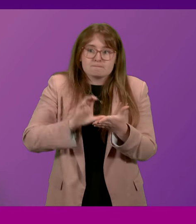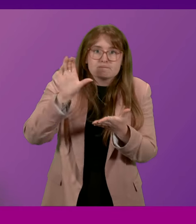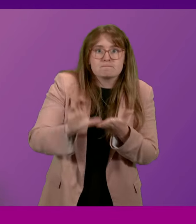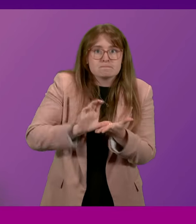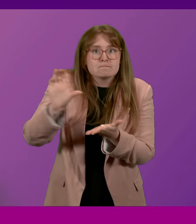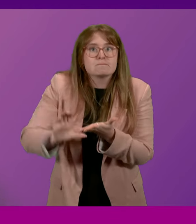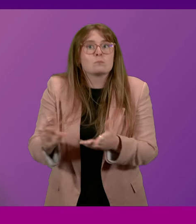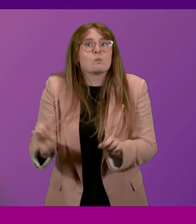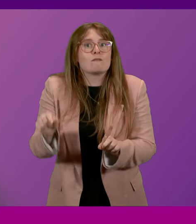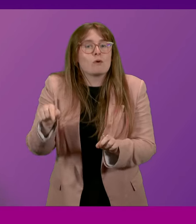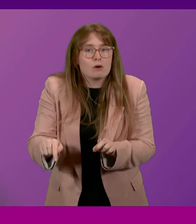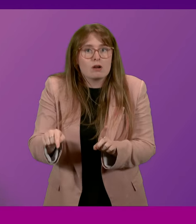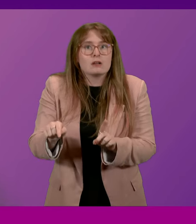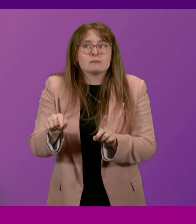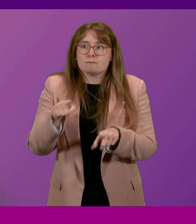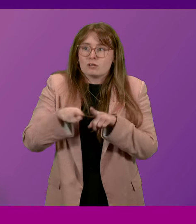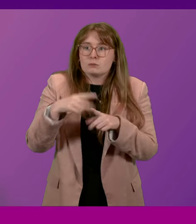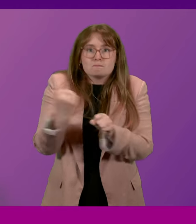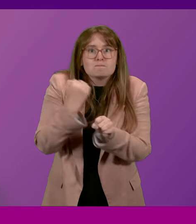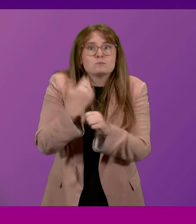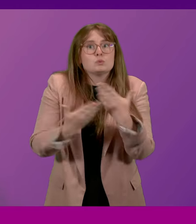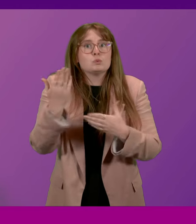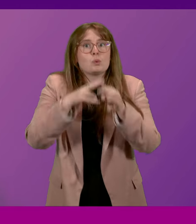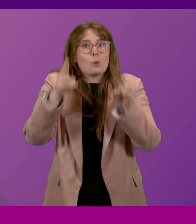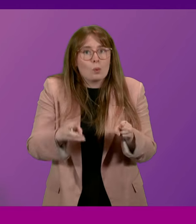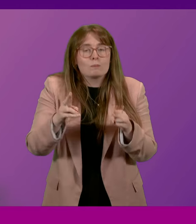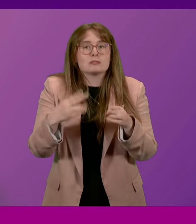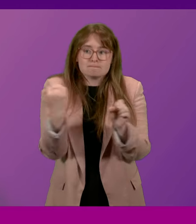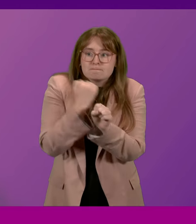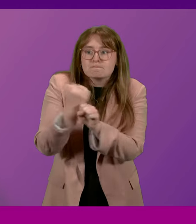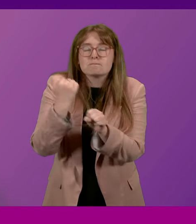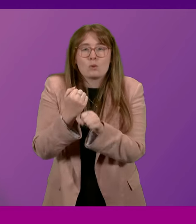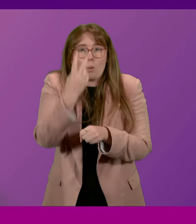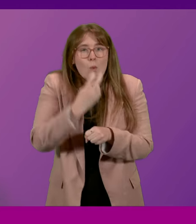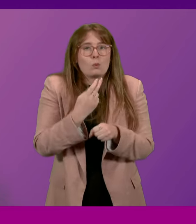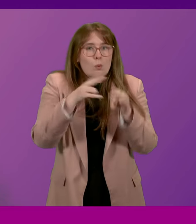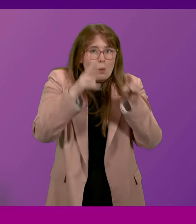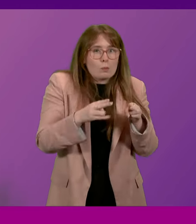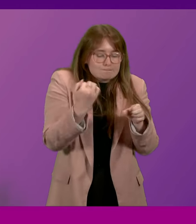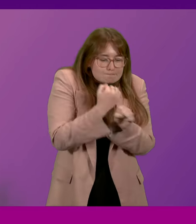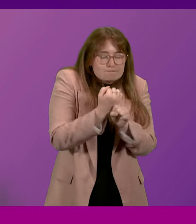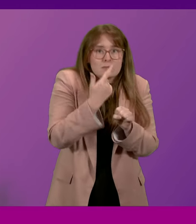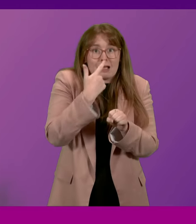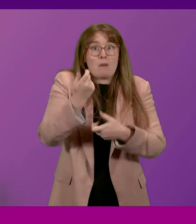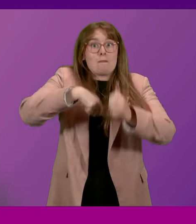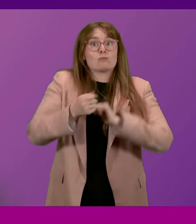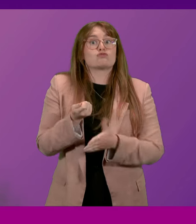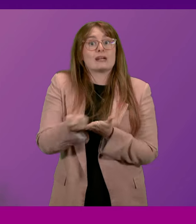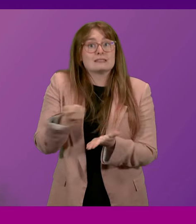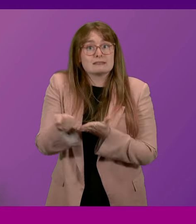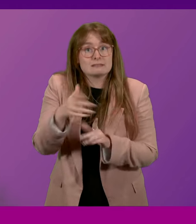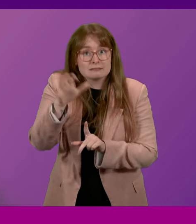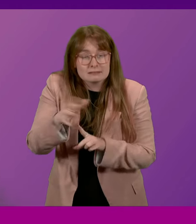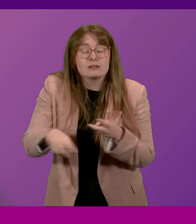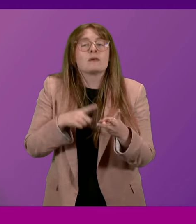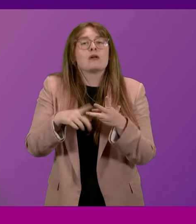in the delivery of the construction of new homes and the refurbishment of existing homes to be available for rent. And there are steps being